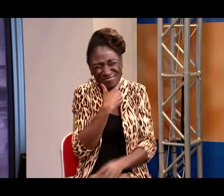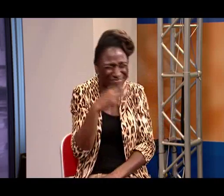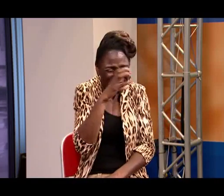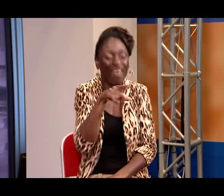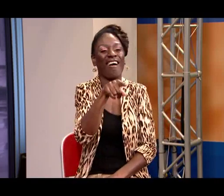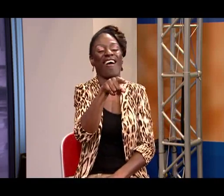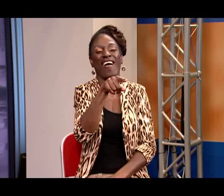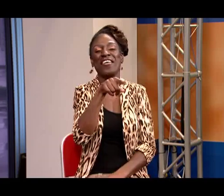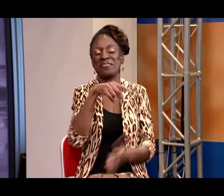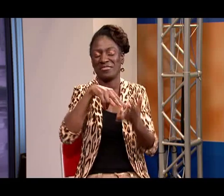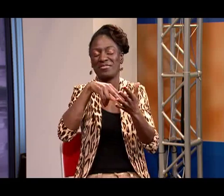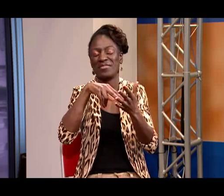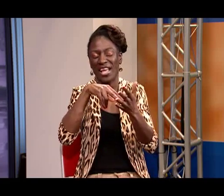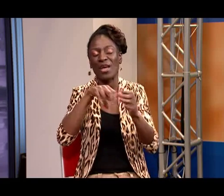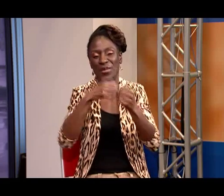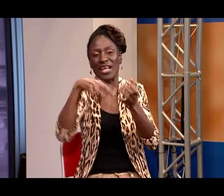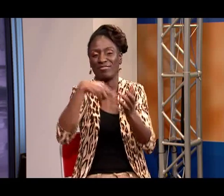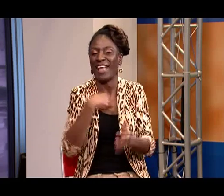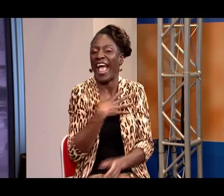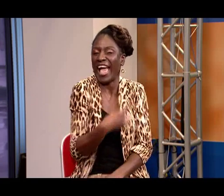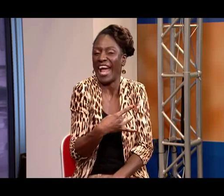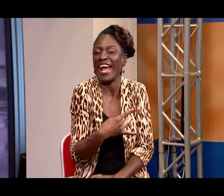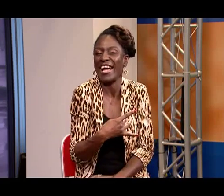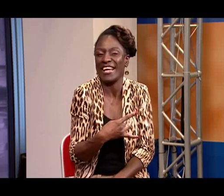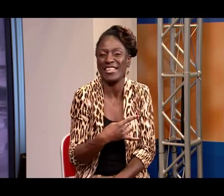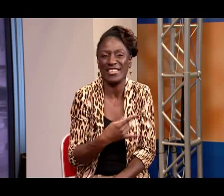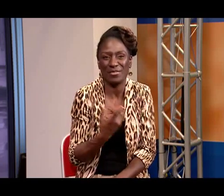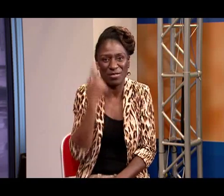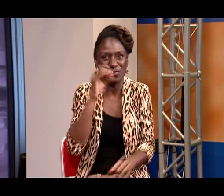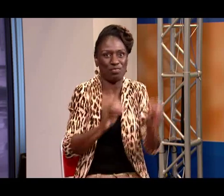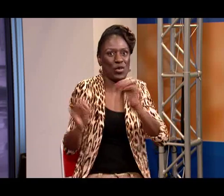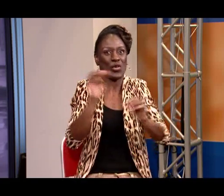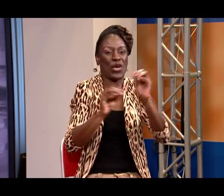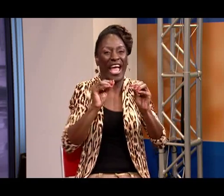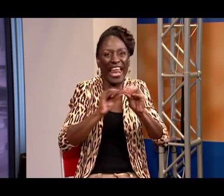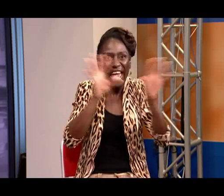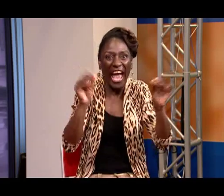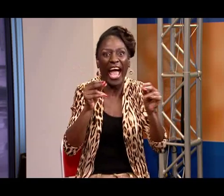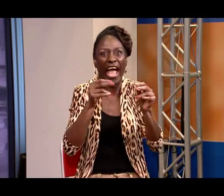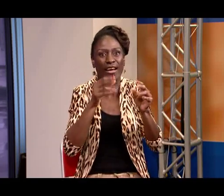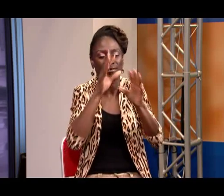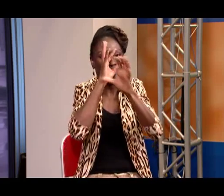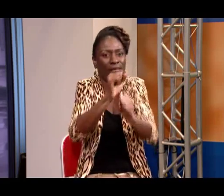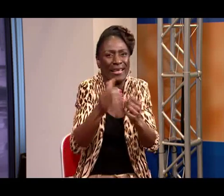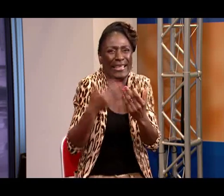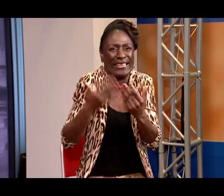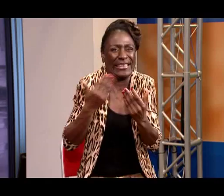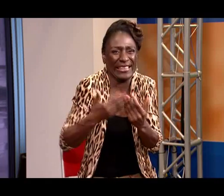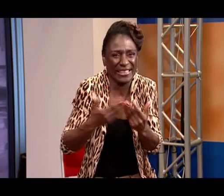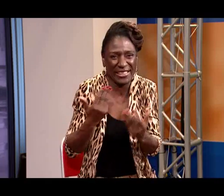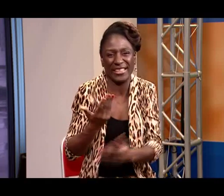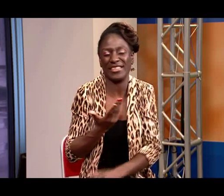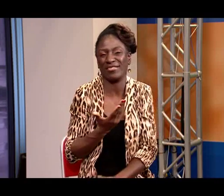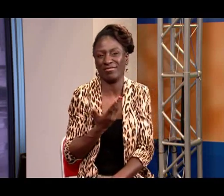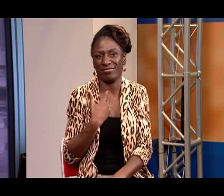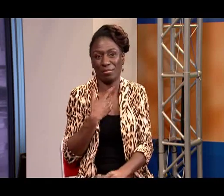great He does have a number of them on there And that is my favorite, that breakdancing one Just the movements are mesmerizing